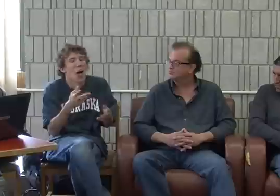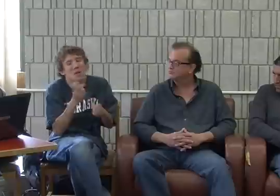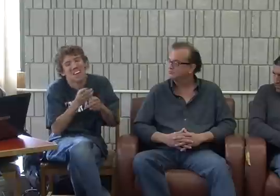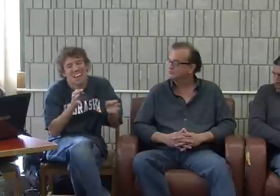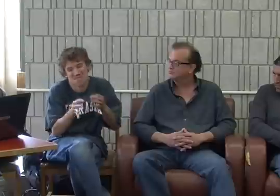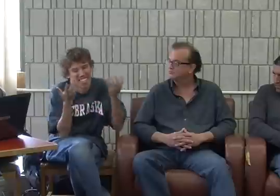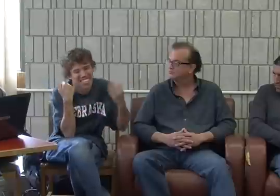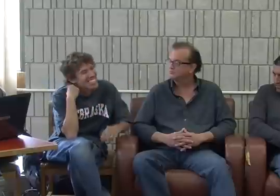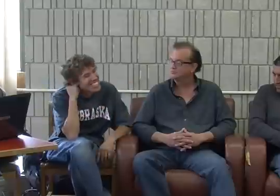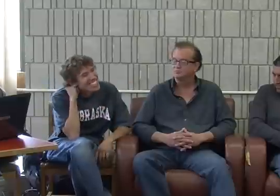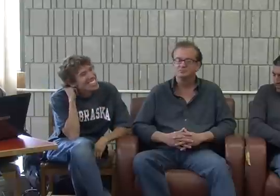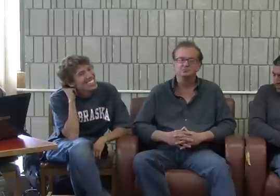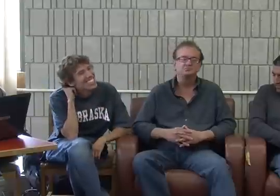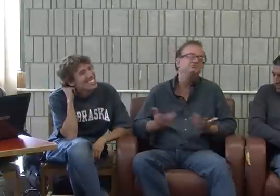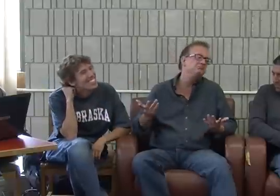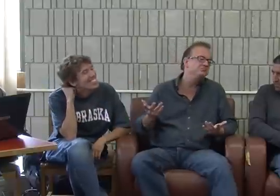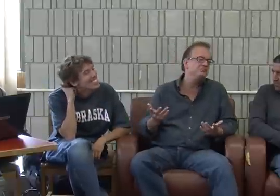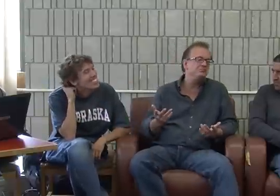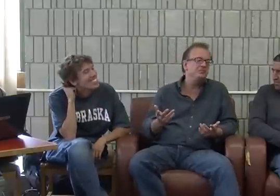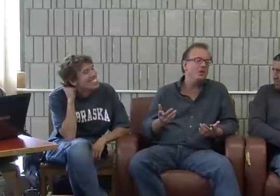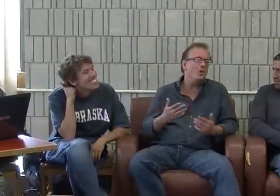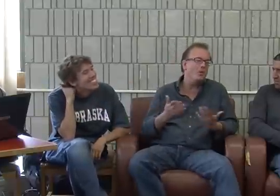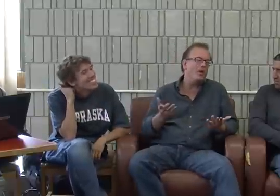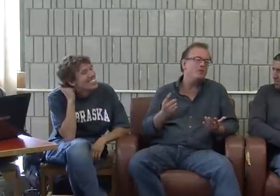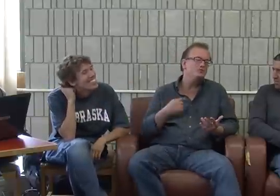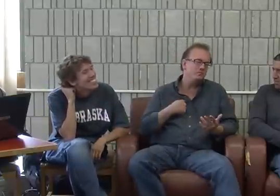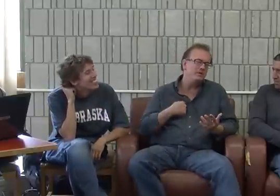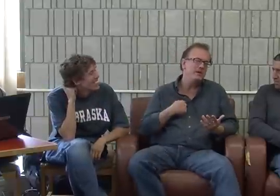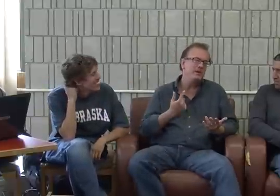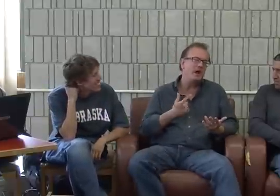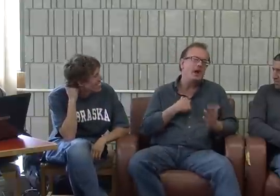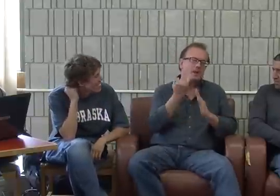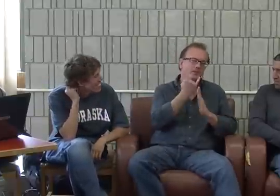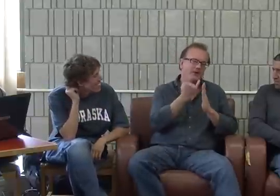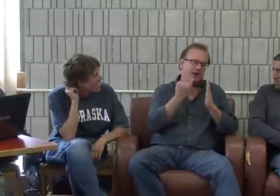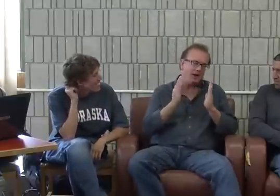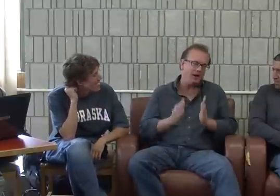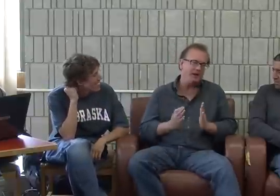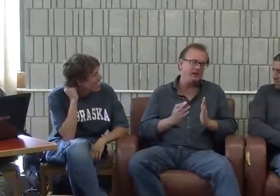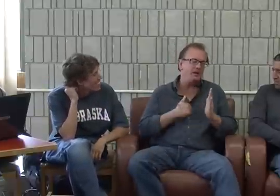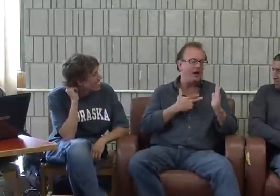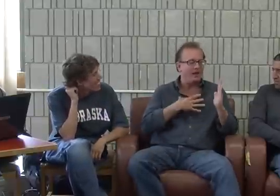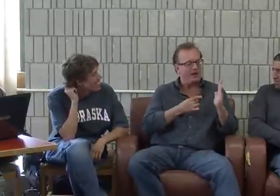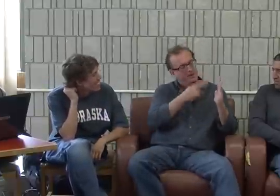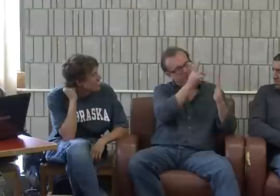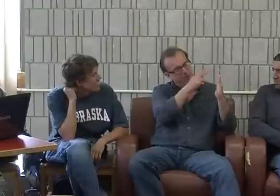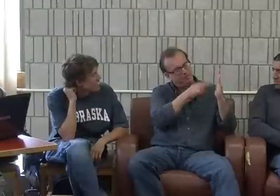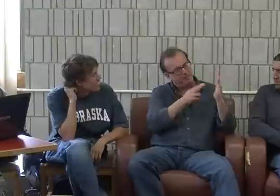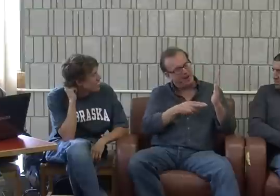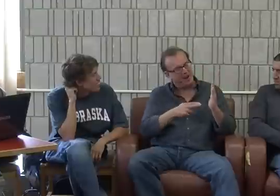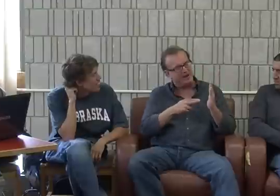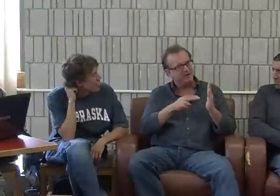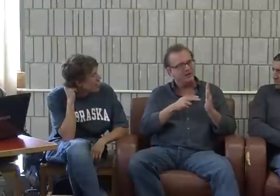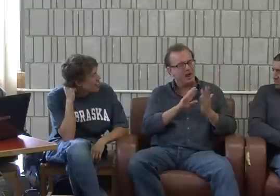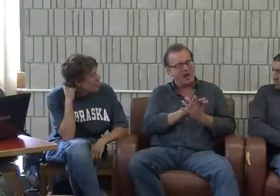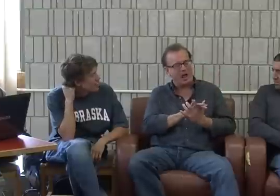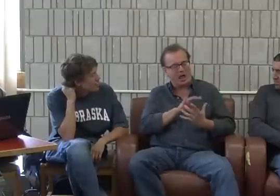It's hard for me to explain. Okay. Well, for me, I'm an artist. I like to paint